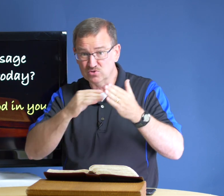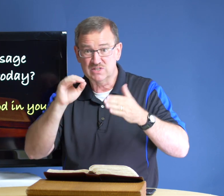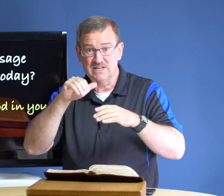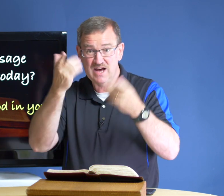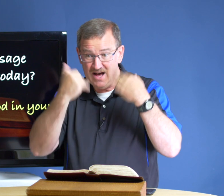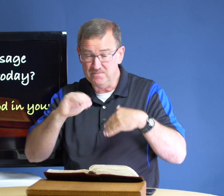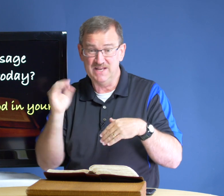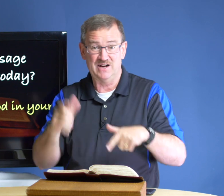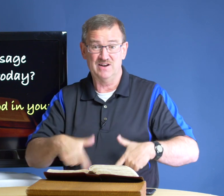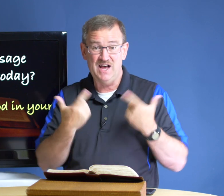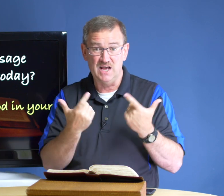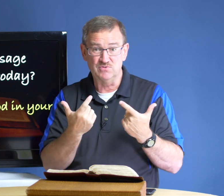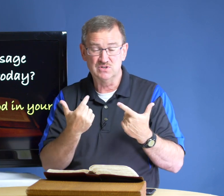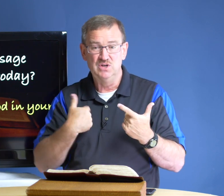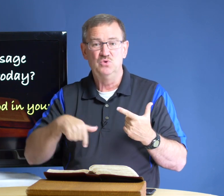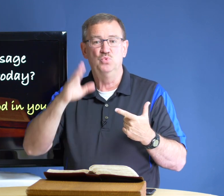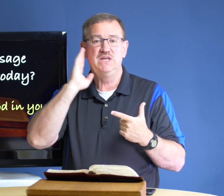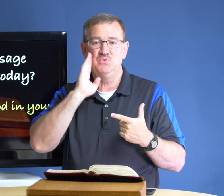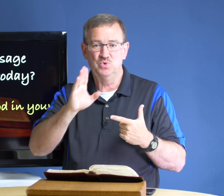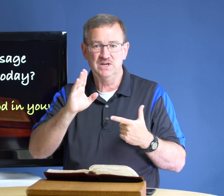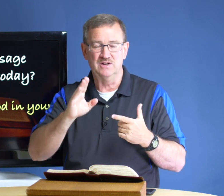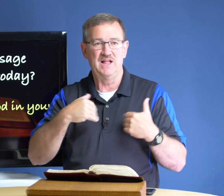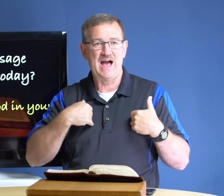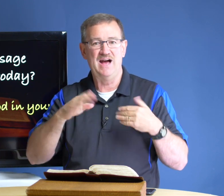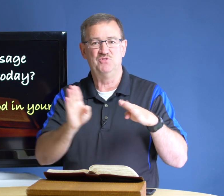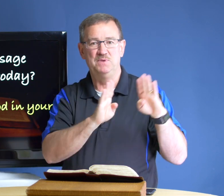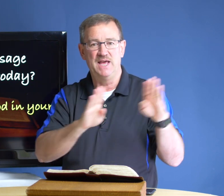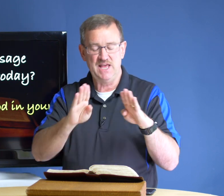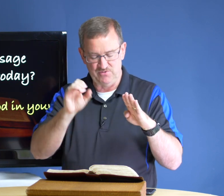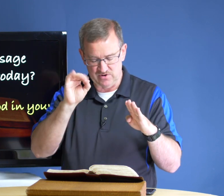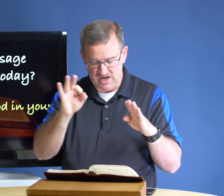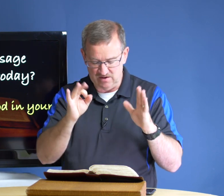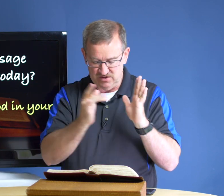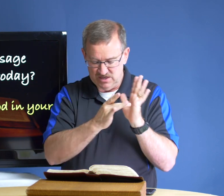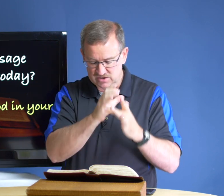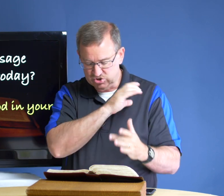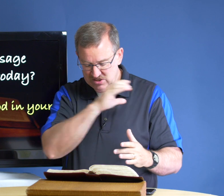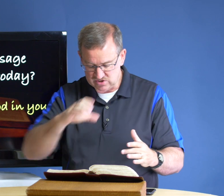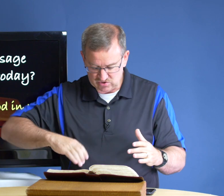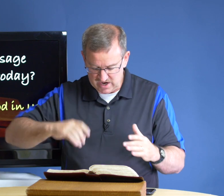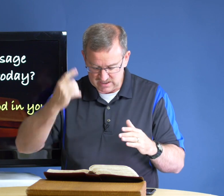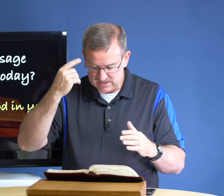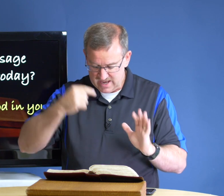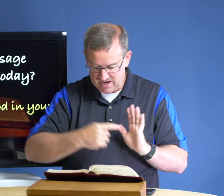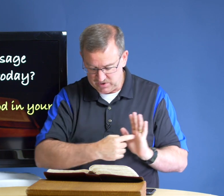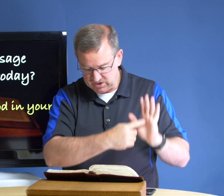come in our lives we will have the behavior of jesus christ and we can